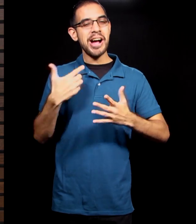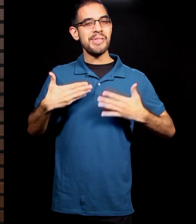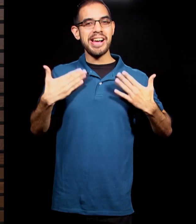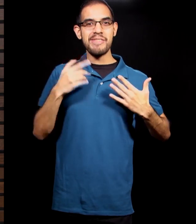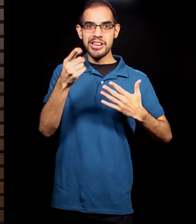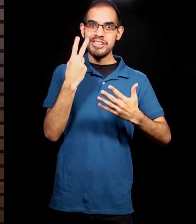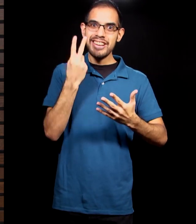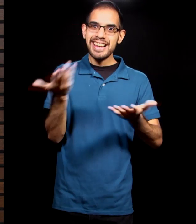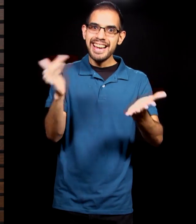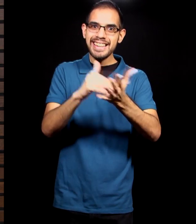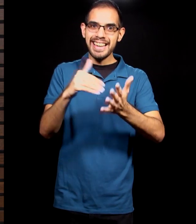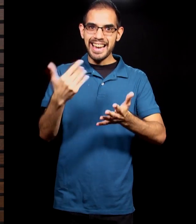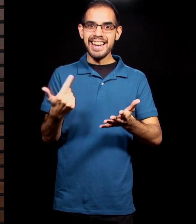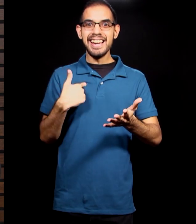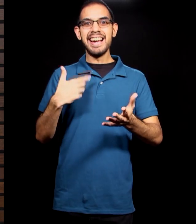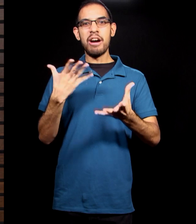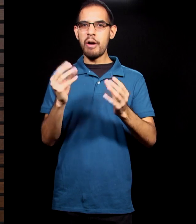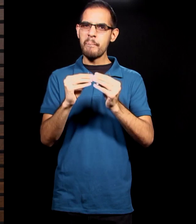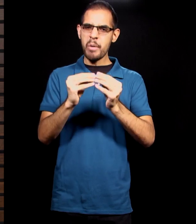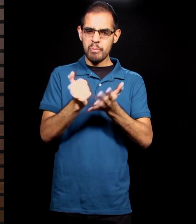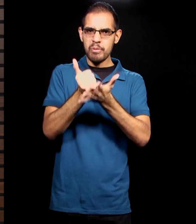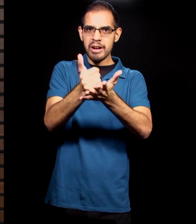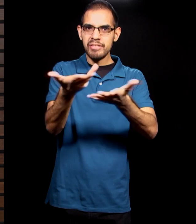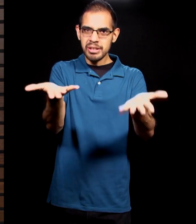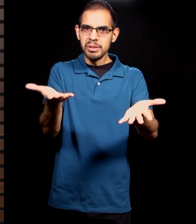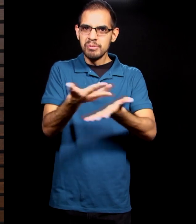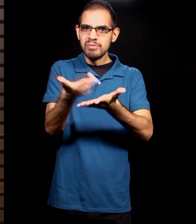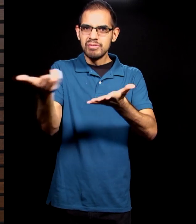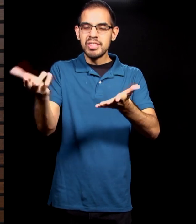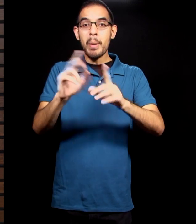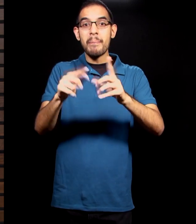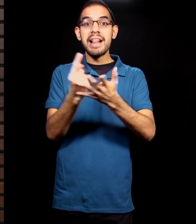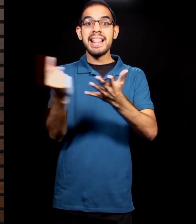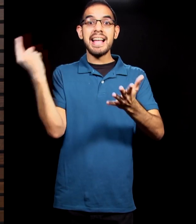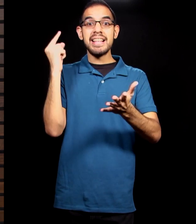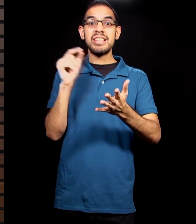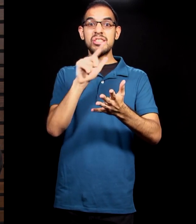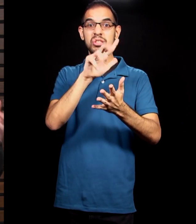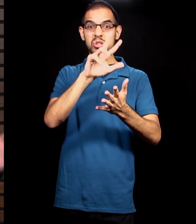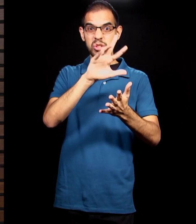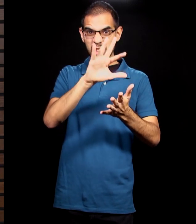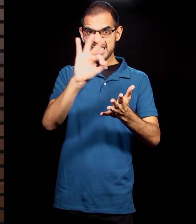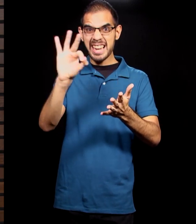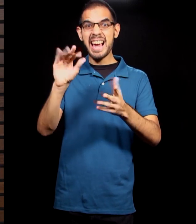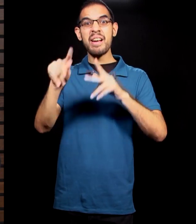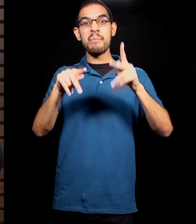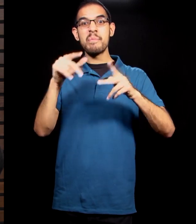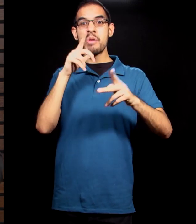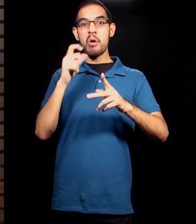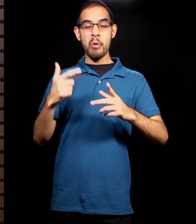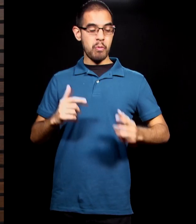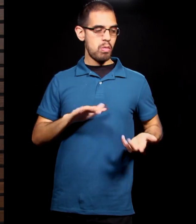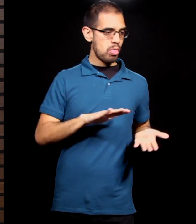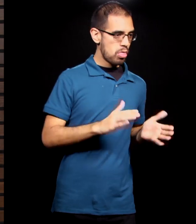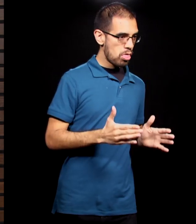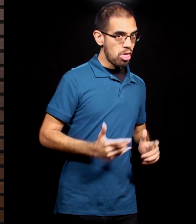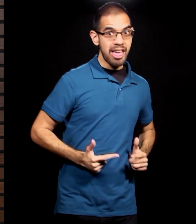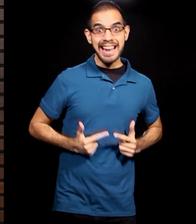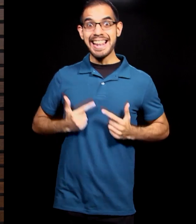resources in your hand. But 34 people last week via online church went from death to life. Four people responded that they want to go